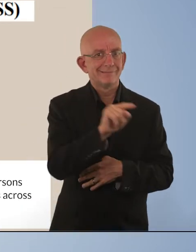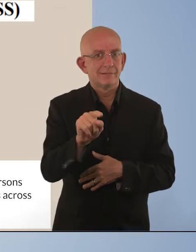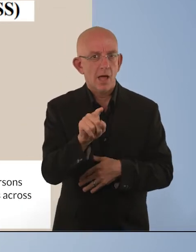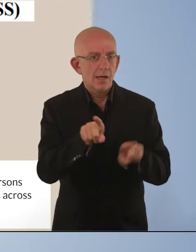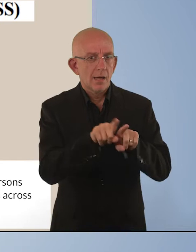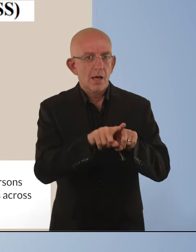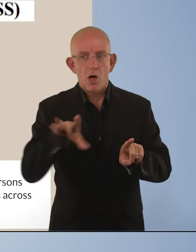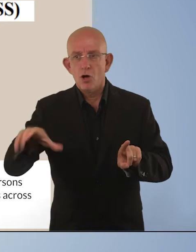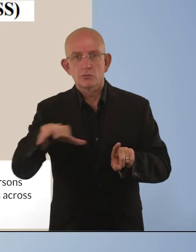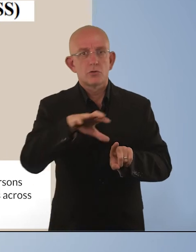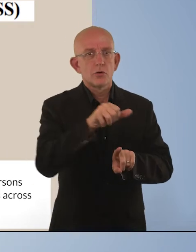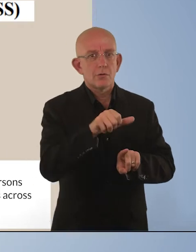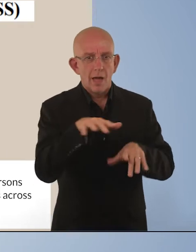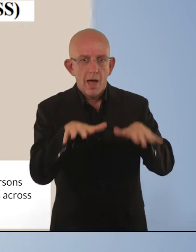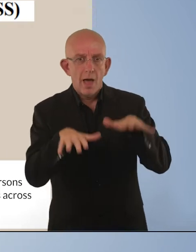problems across countries.